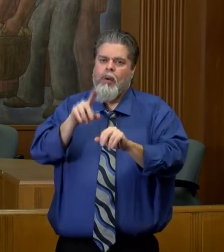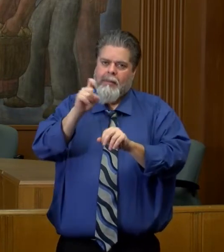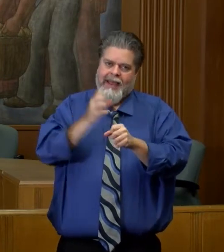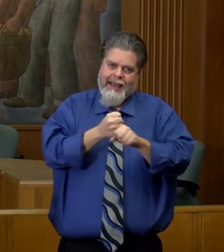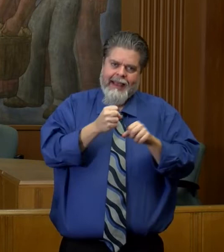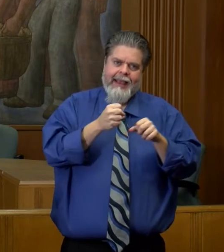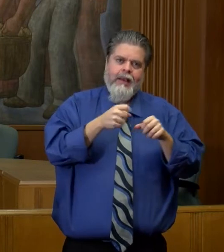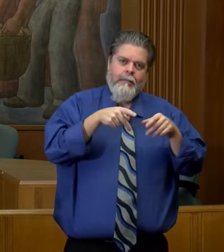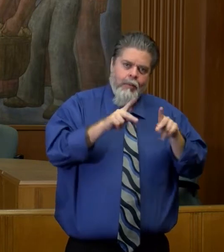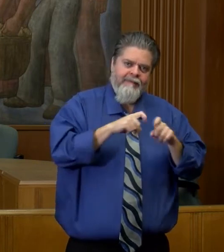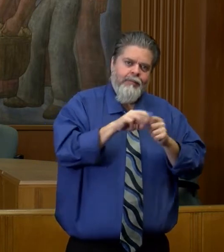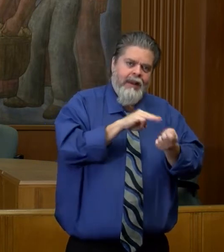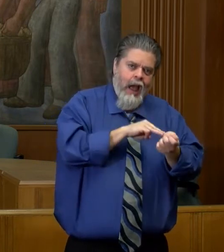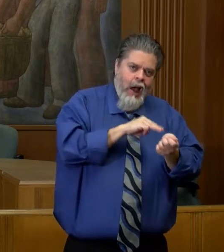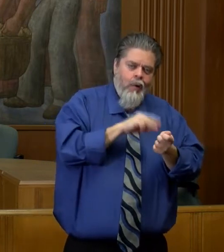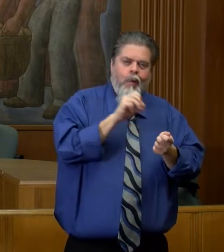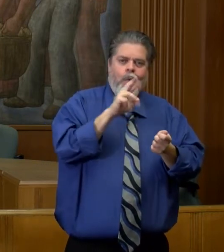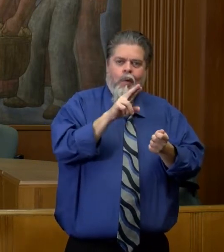call first before you come.